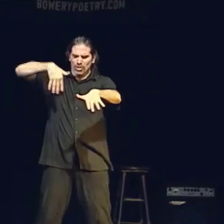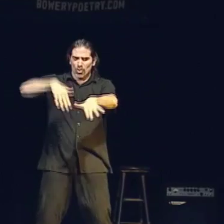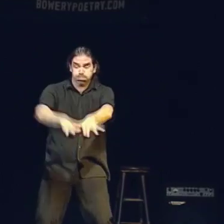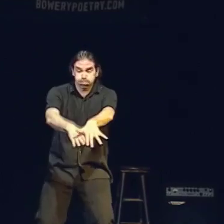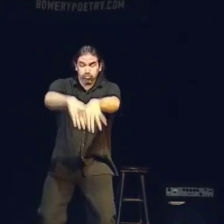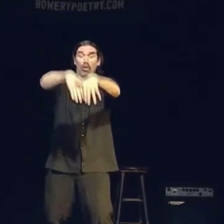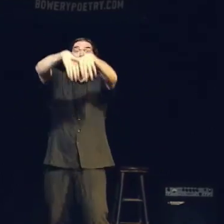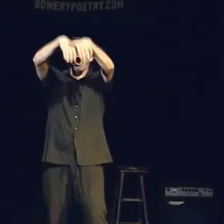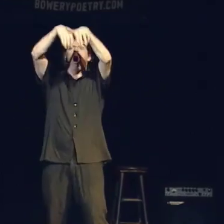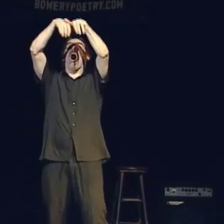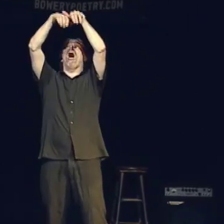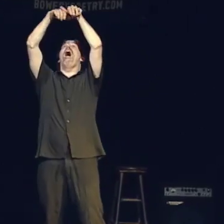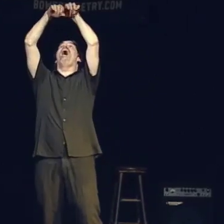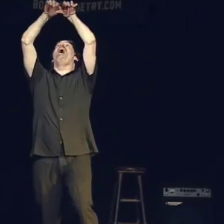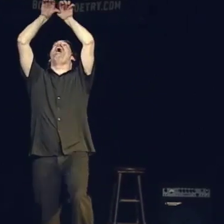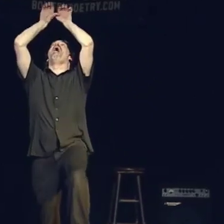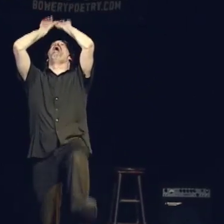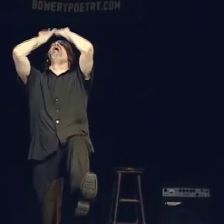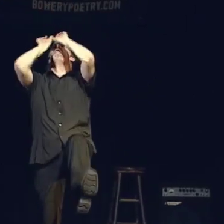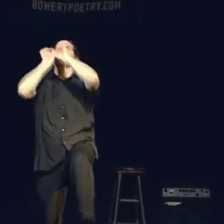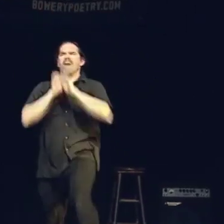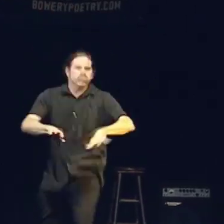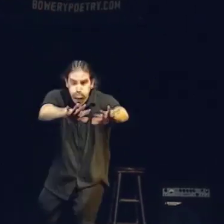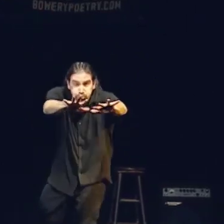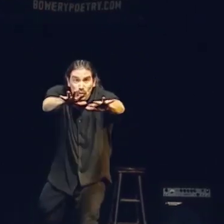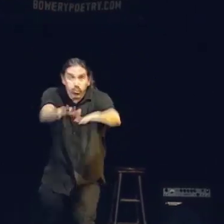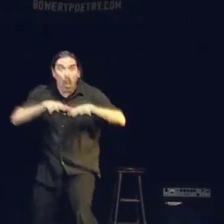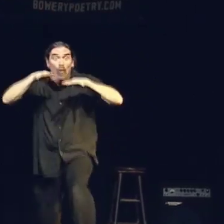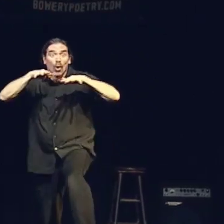At the shores of the new world.